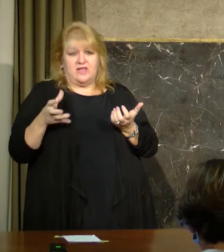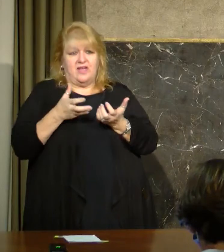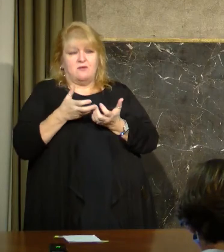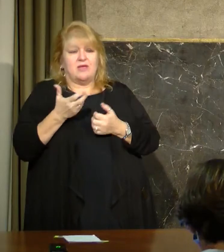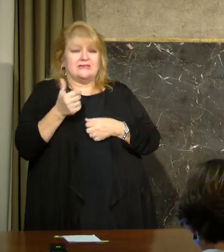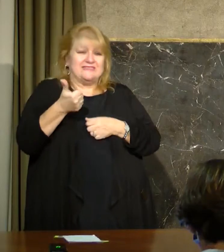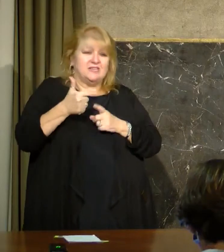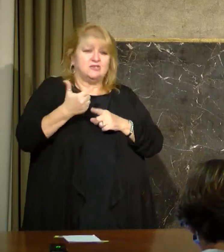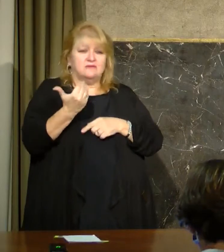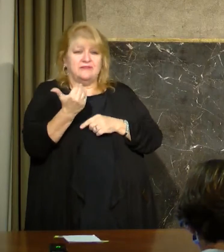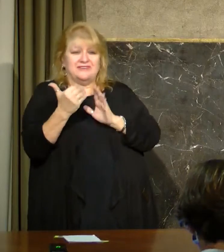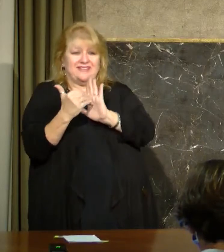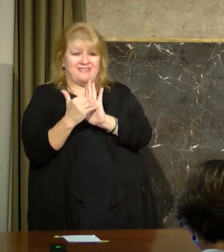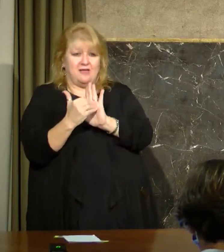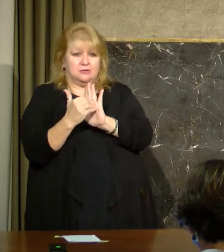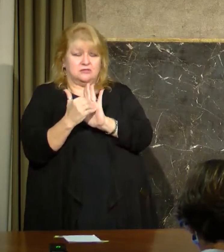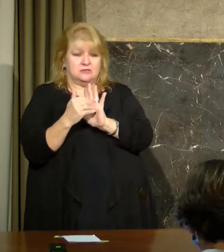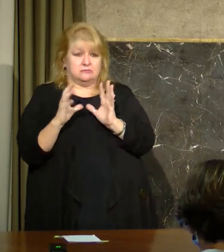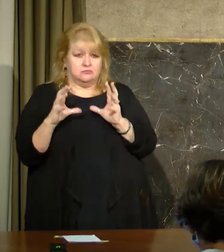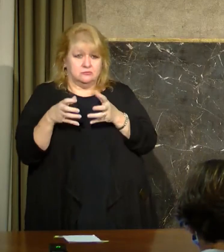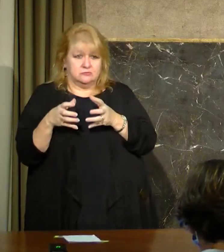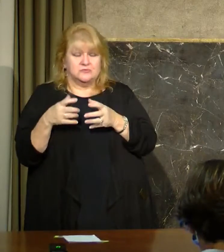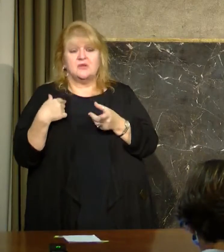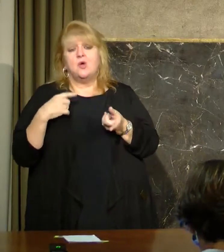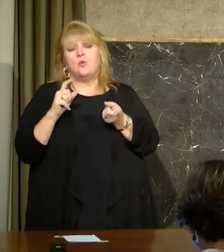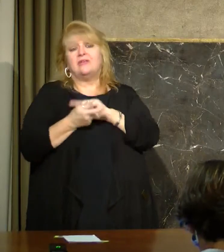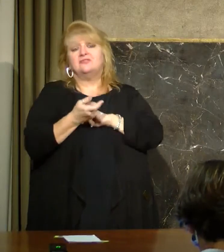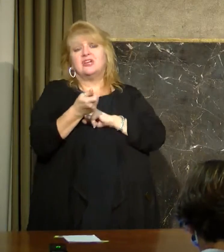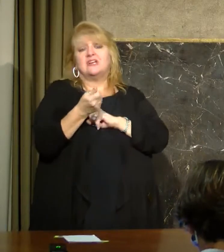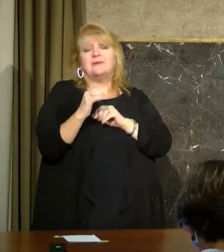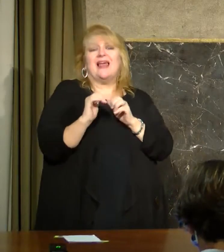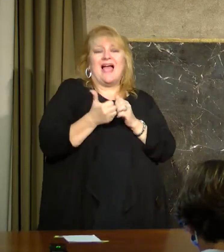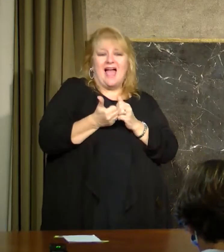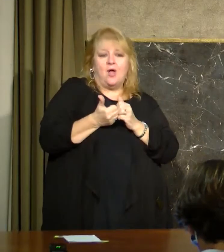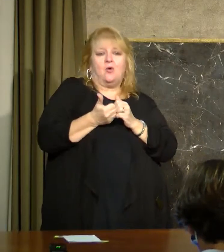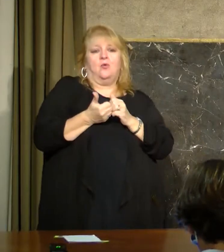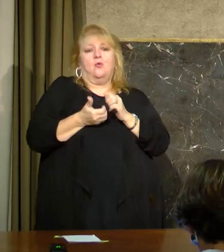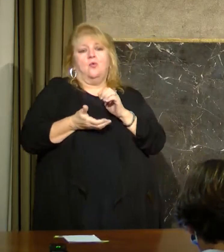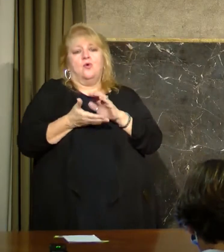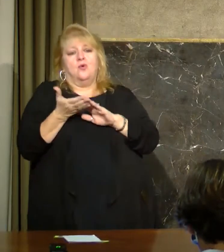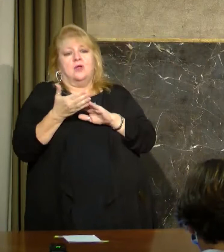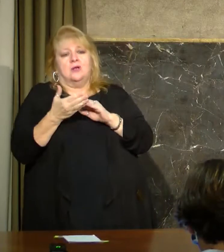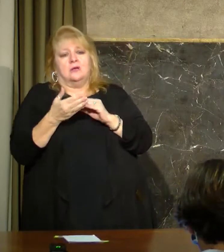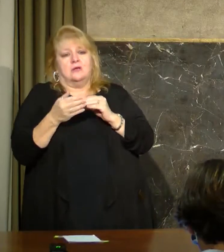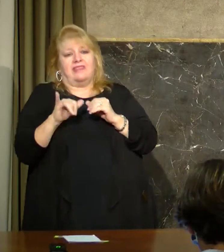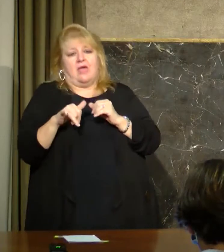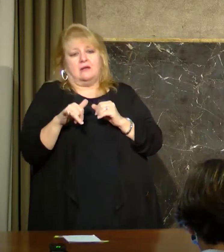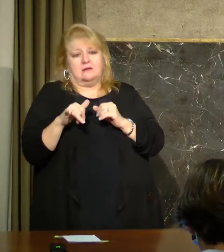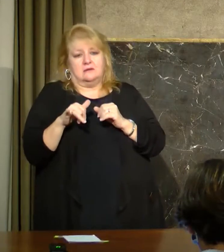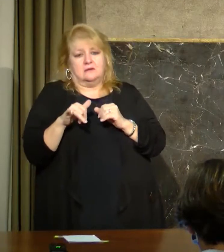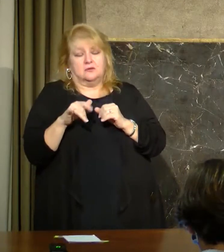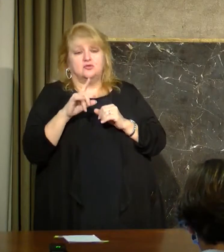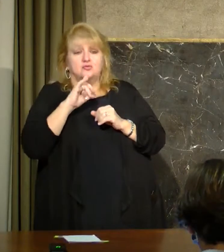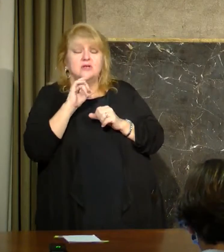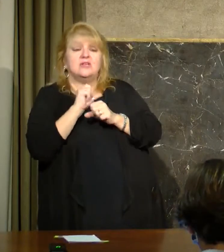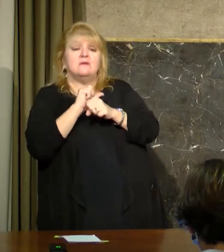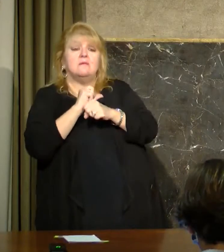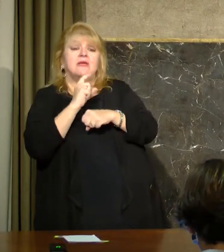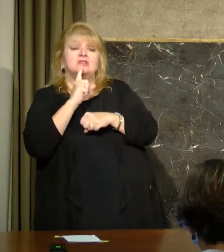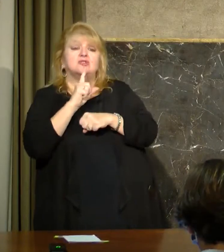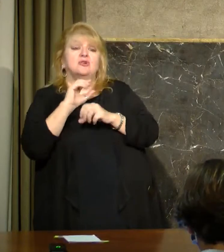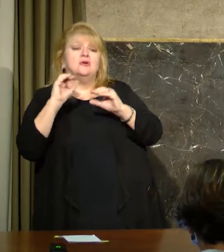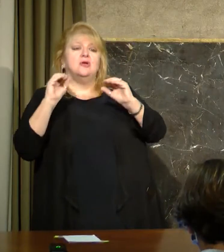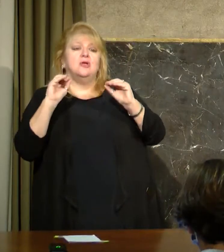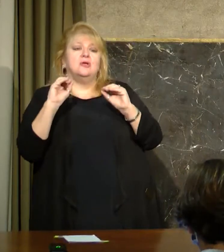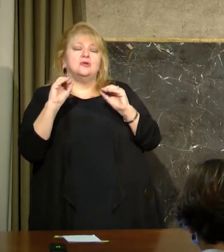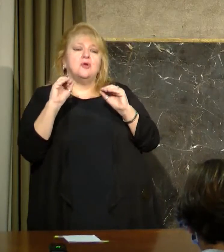,000. Don't have the exact number yet. We've changed a little bit about how we're running the supply in an effort to really make sure that no vaccine